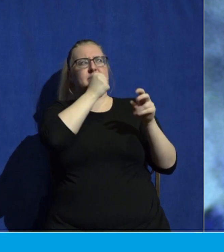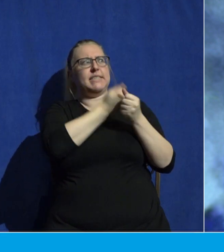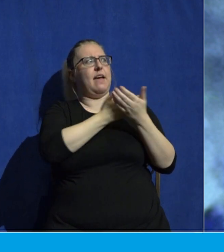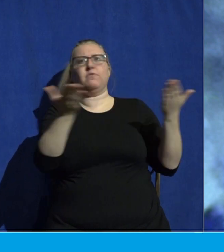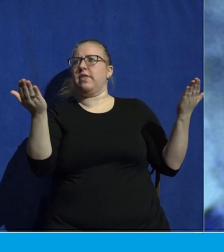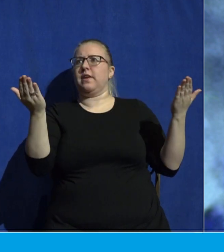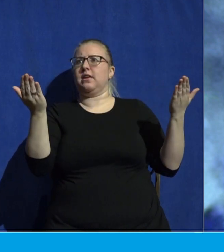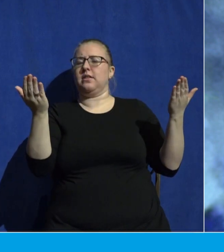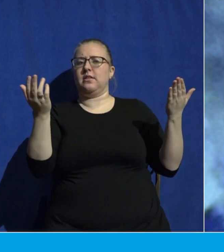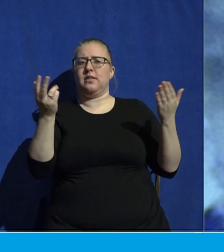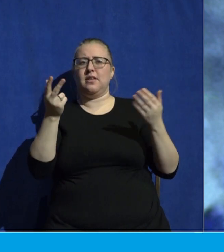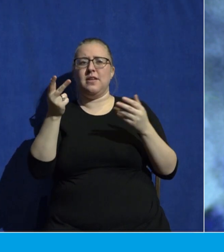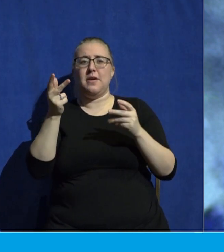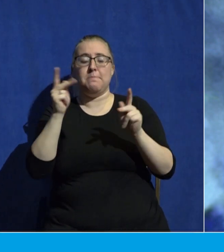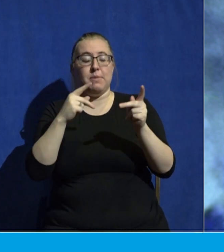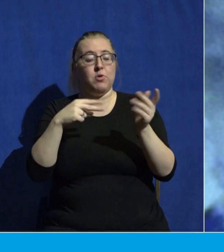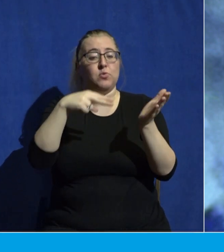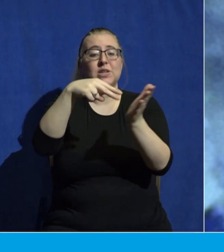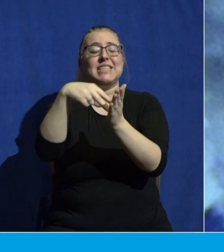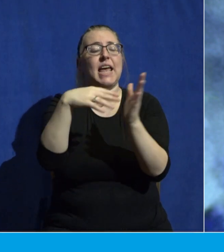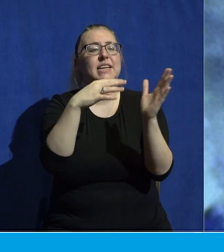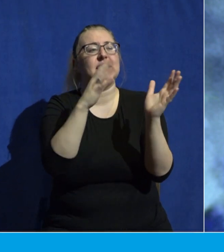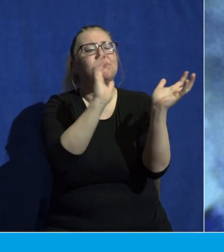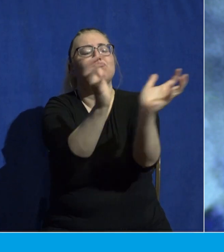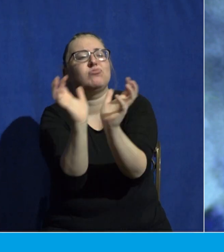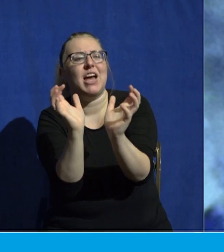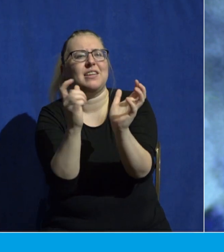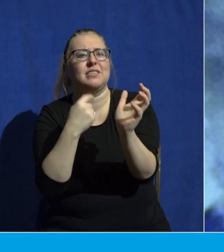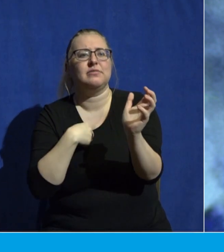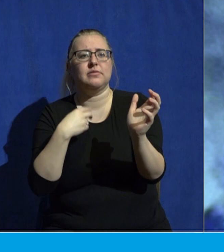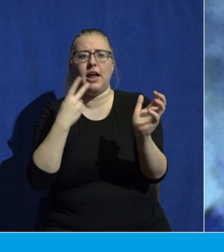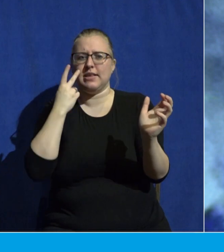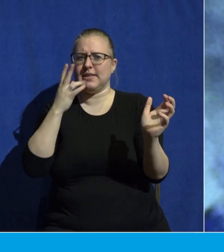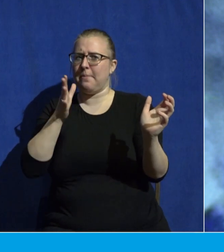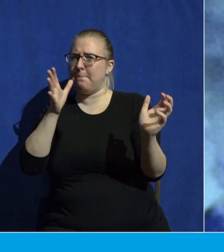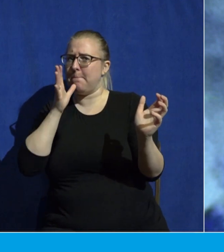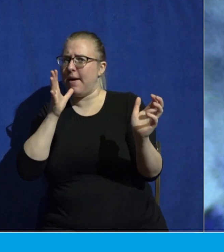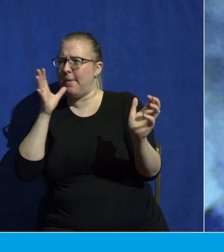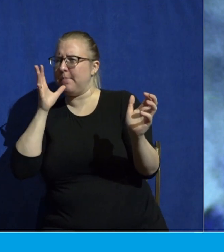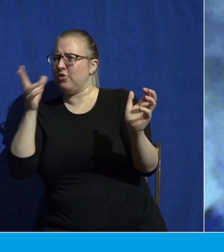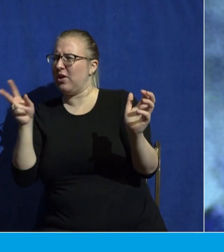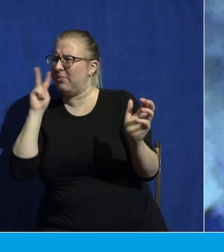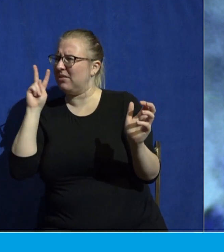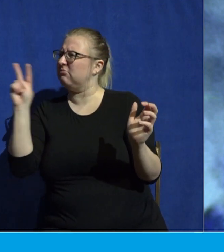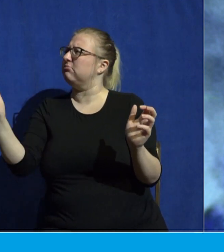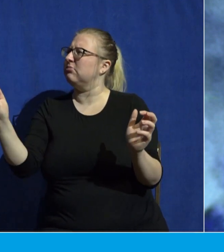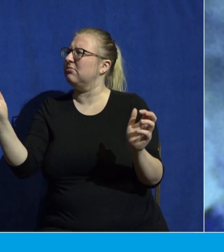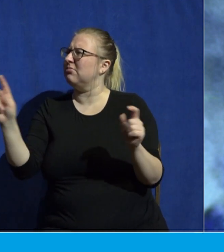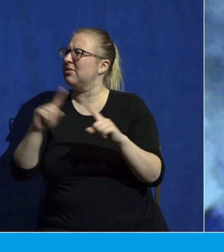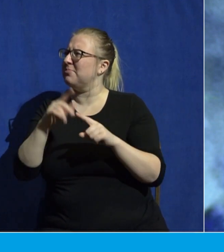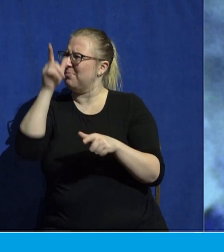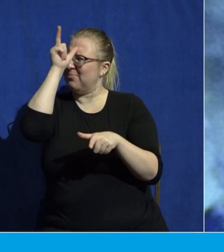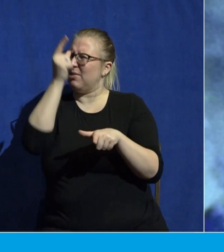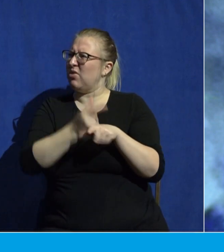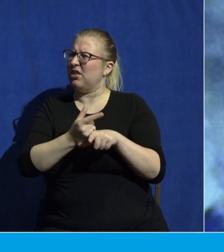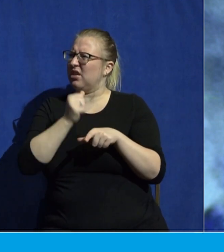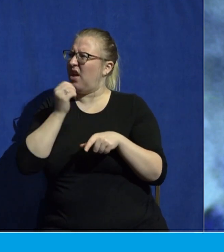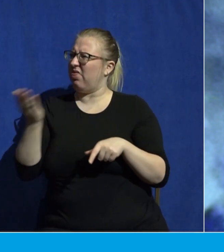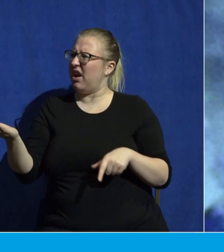were standing around. They were talking. And I saw my mom and my grandmother, but I didn't see my brother. And so I went up and I asked my mom.